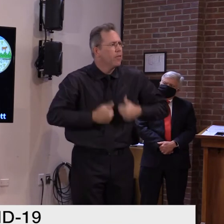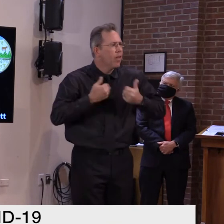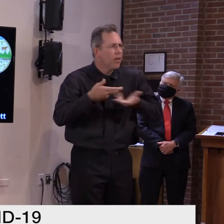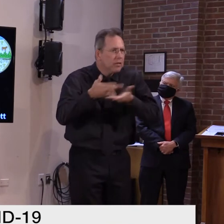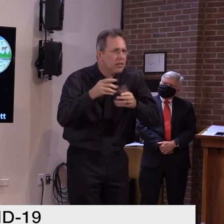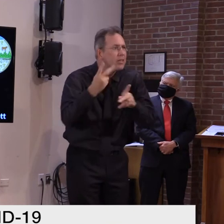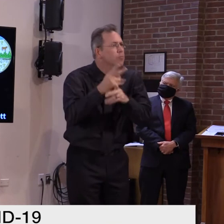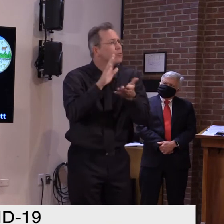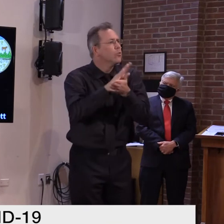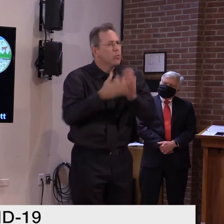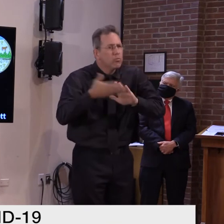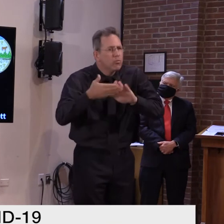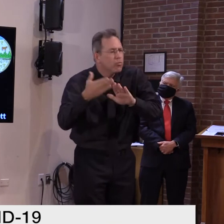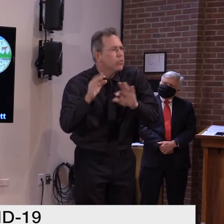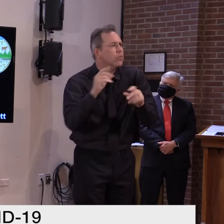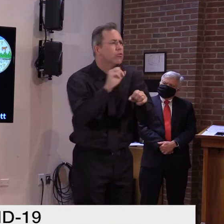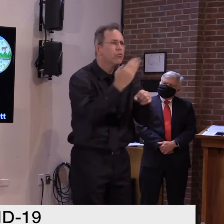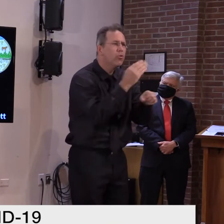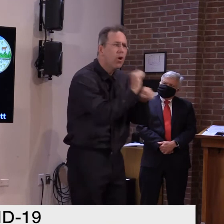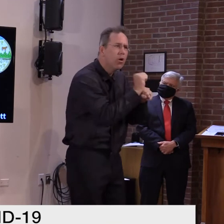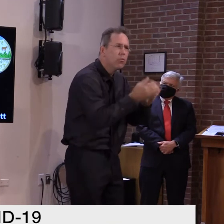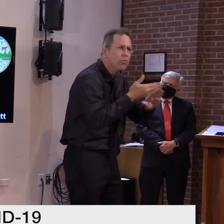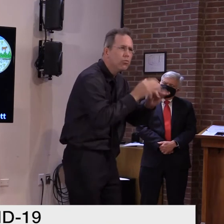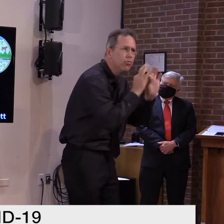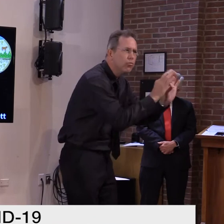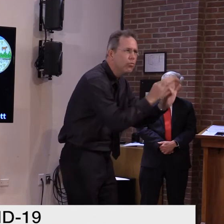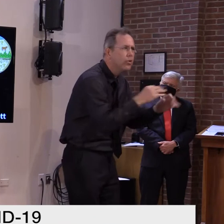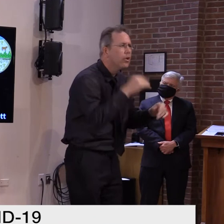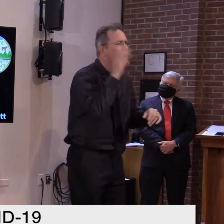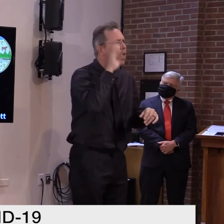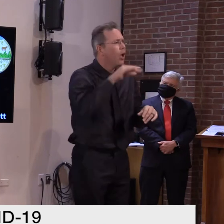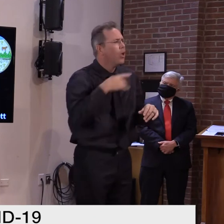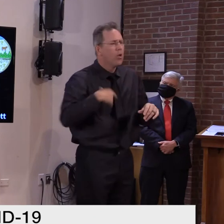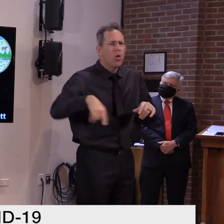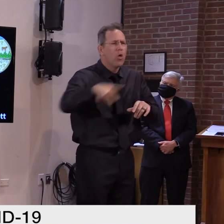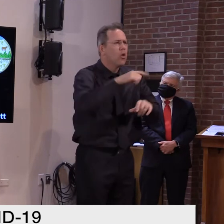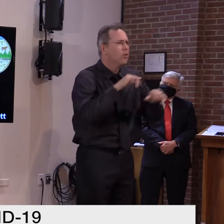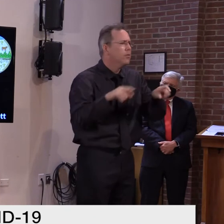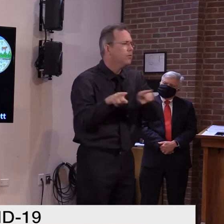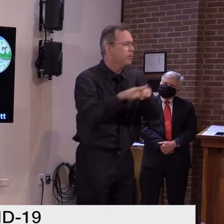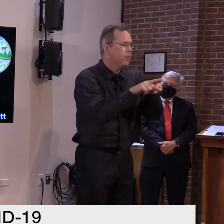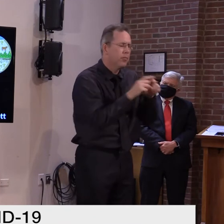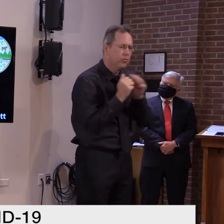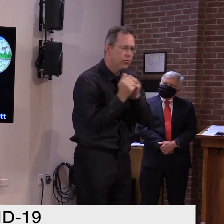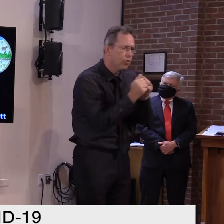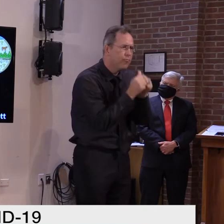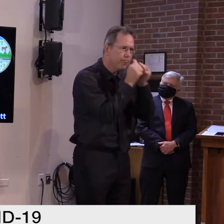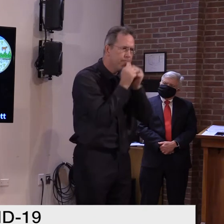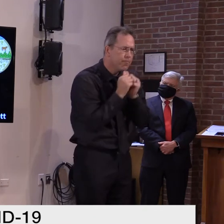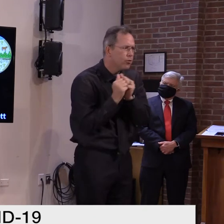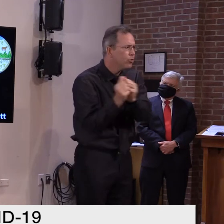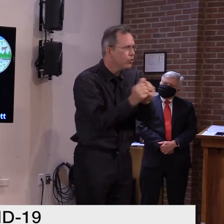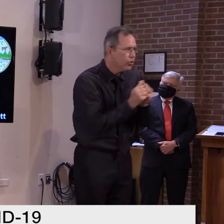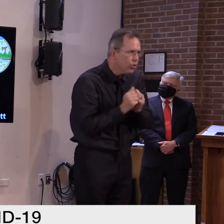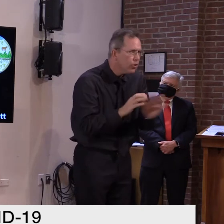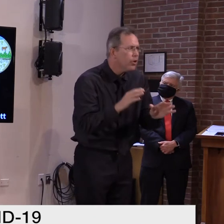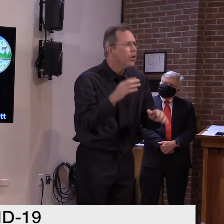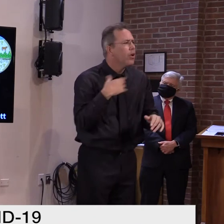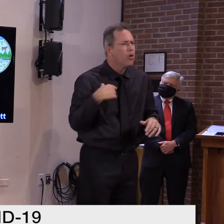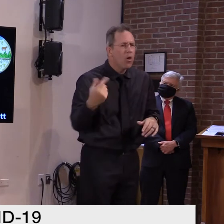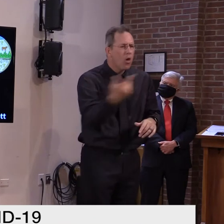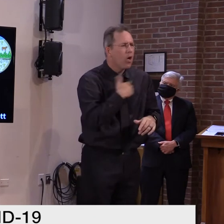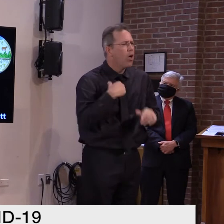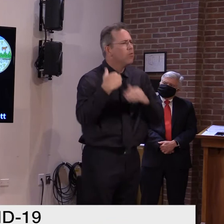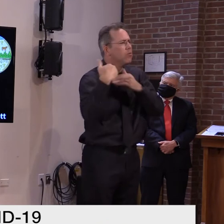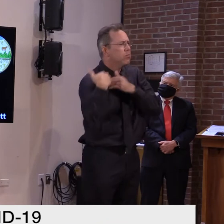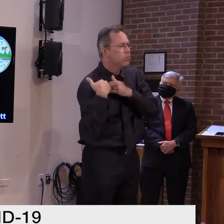I know these are goals we all share. And we all have a role to play. In order to stop the growing wave of infections.